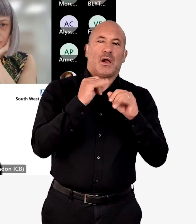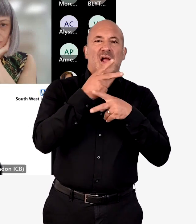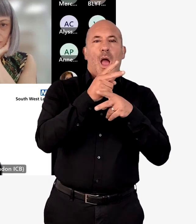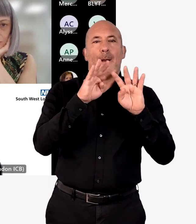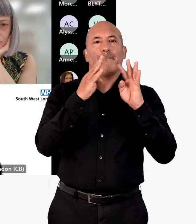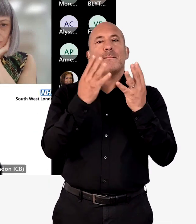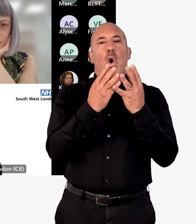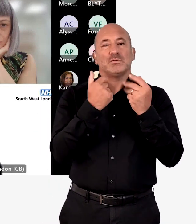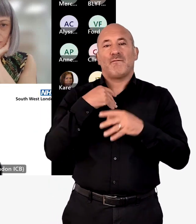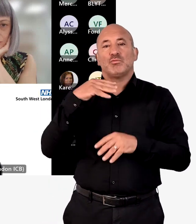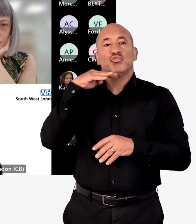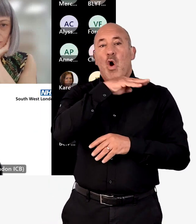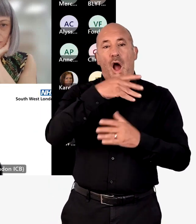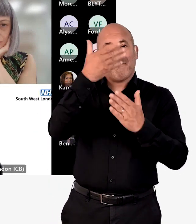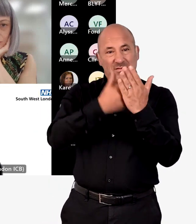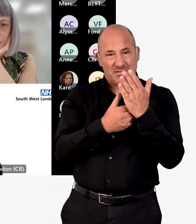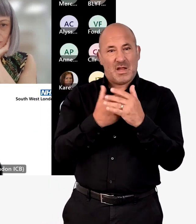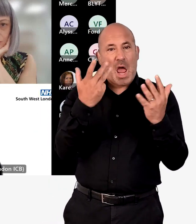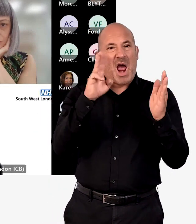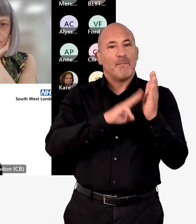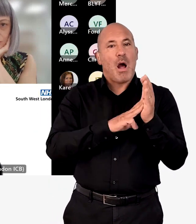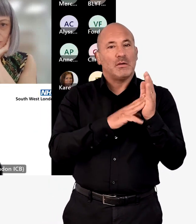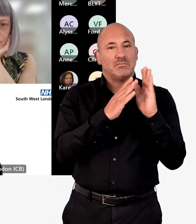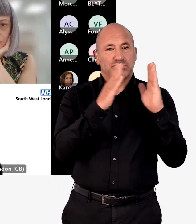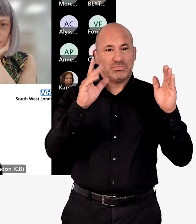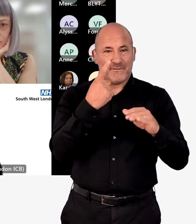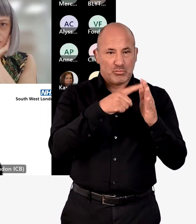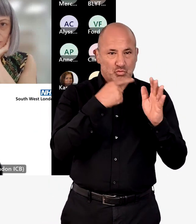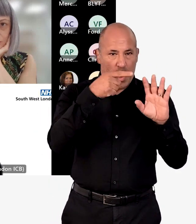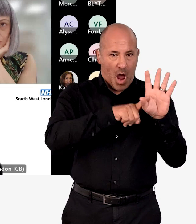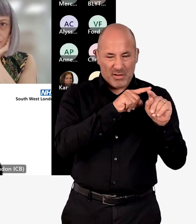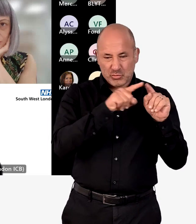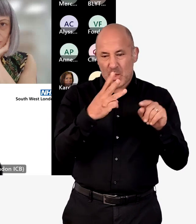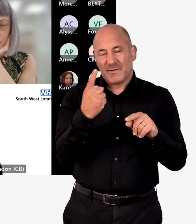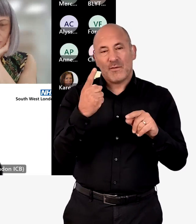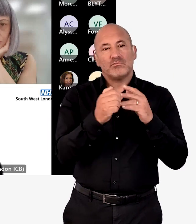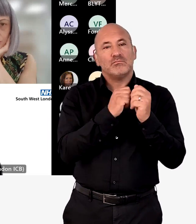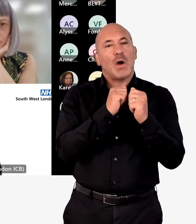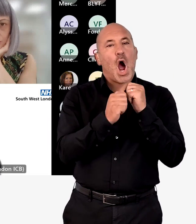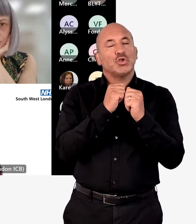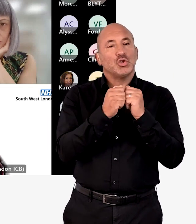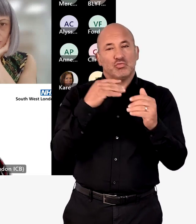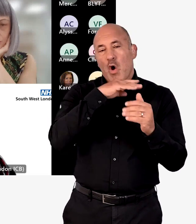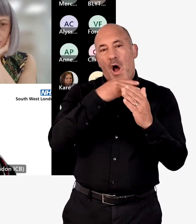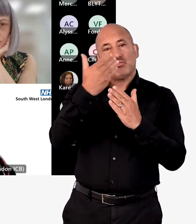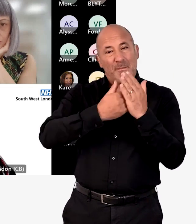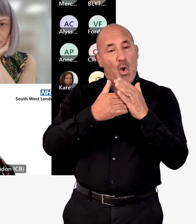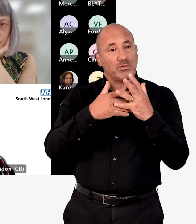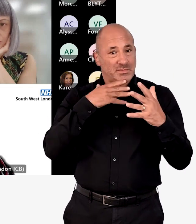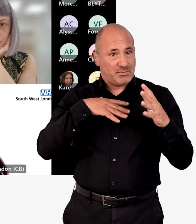of the annual reports and accounts for Southwest London Integrated Care Board. They covered the nine month period from 1st of July